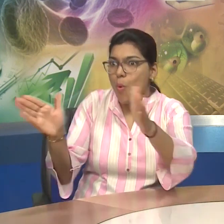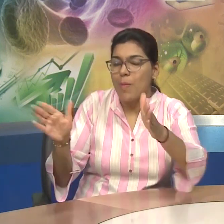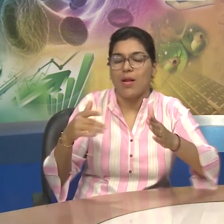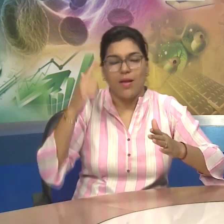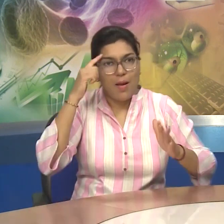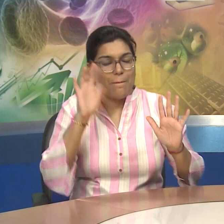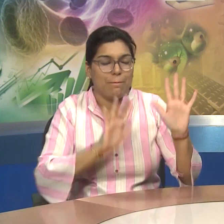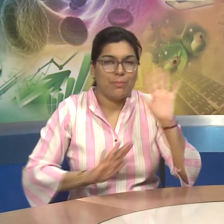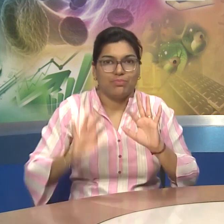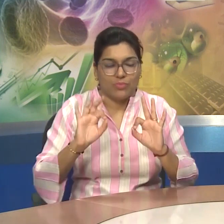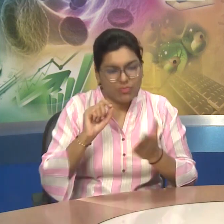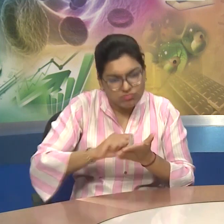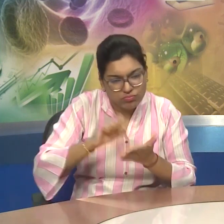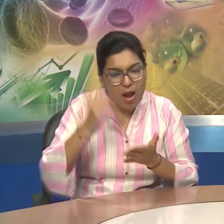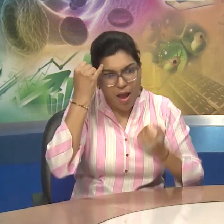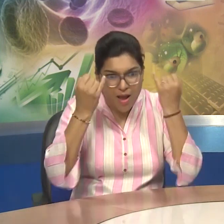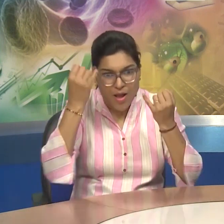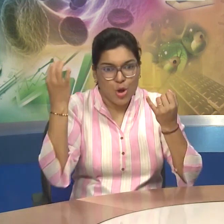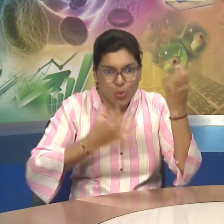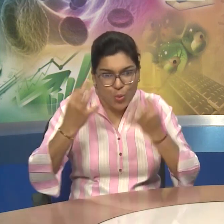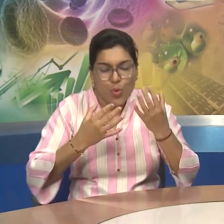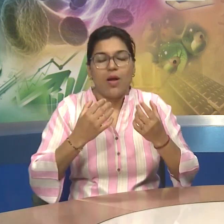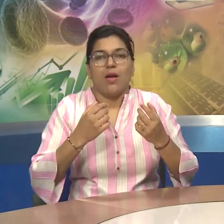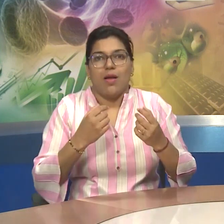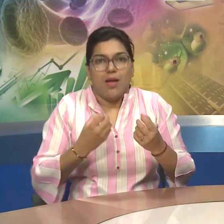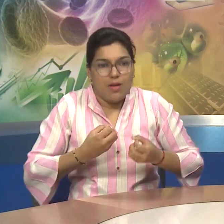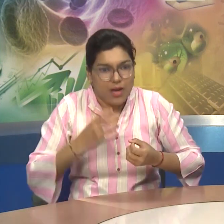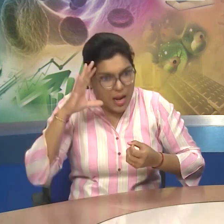Or A Good Brain